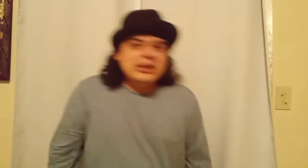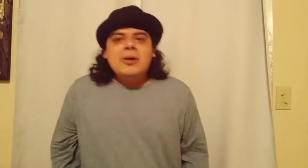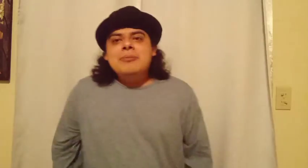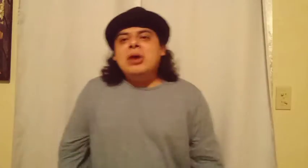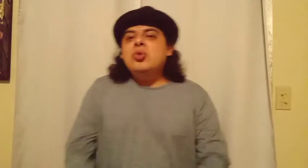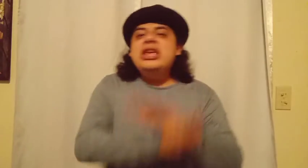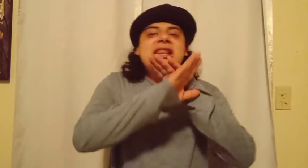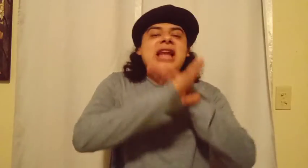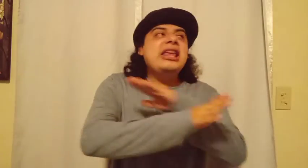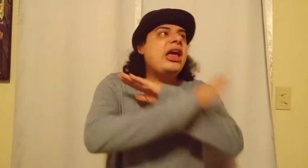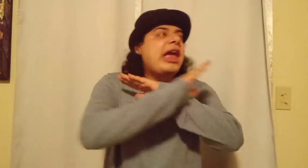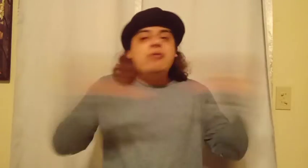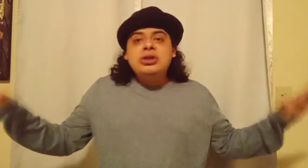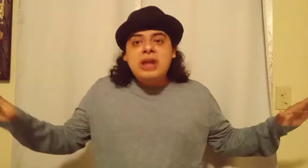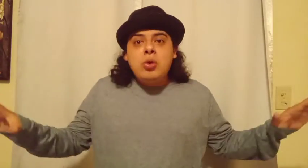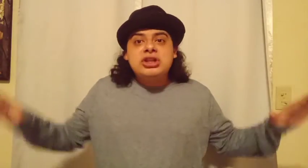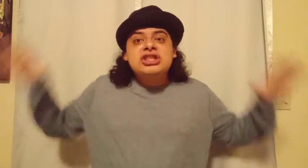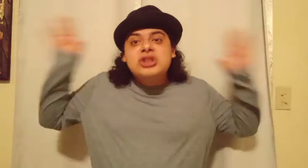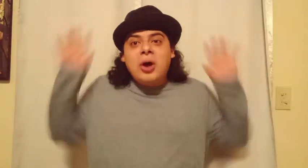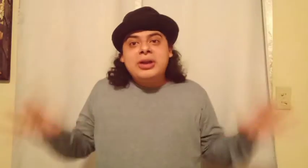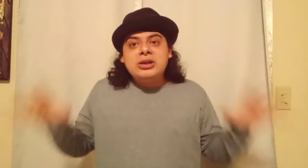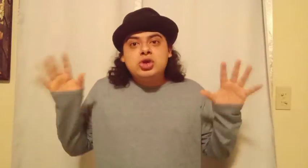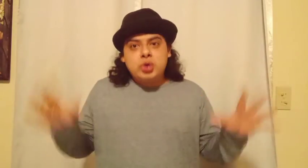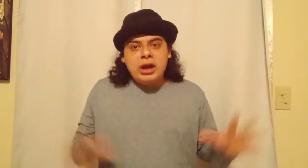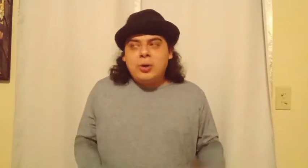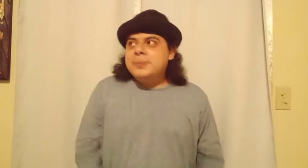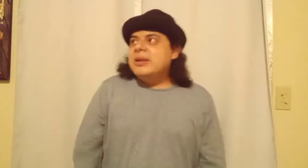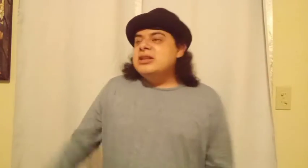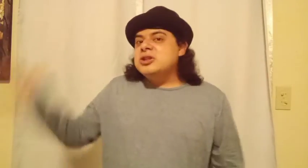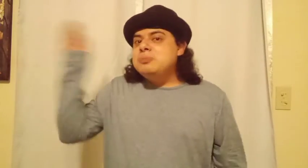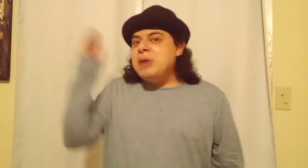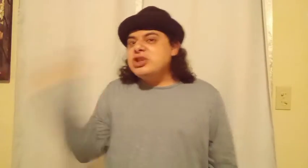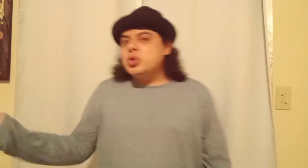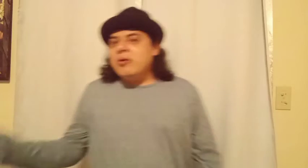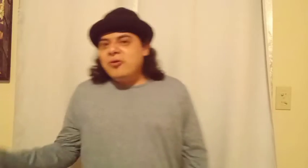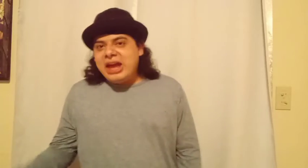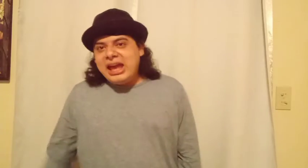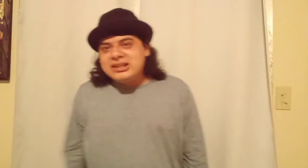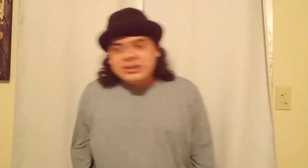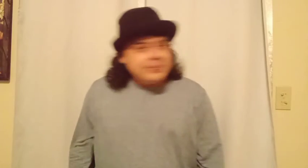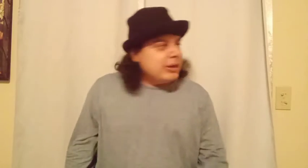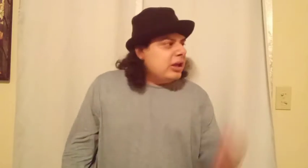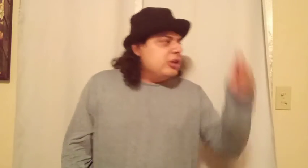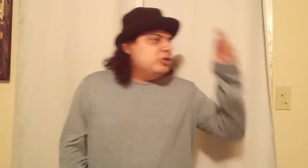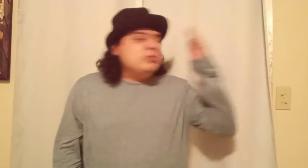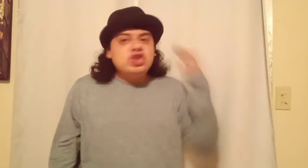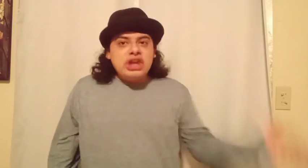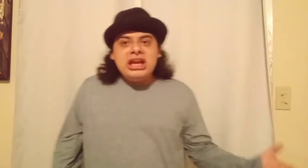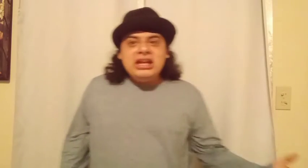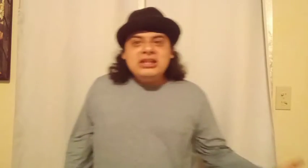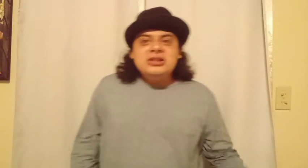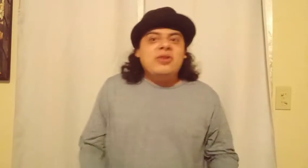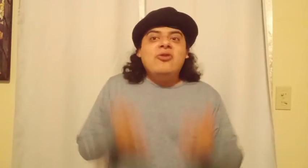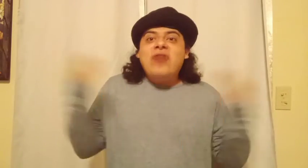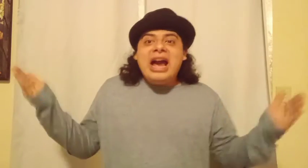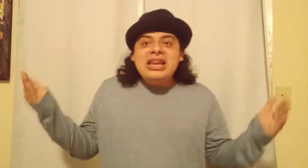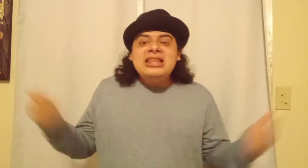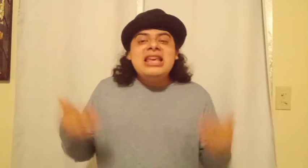But we like everything what you saw in the trailer. The special effects, the machines, the fighting, the